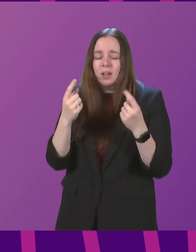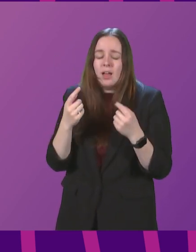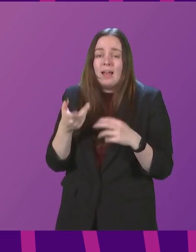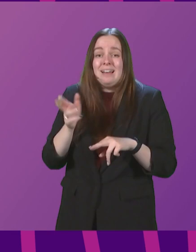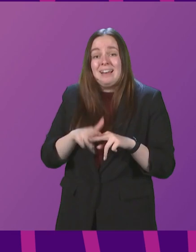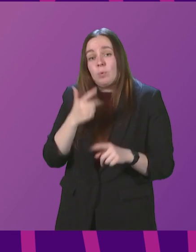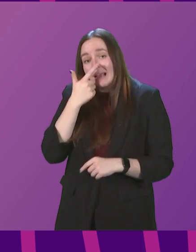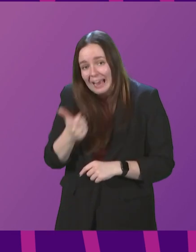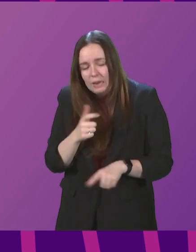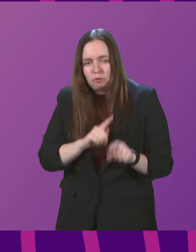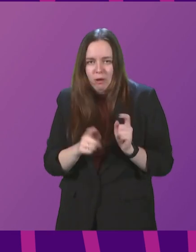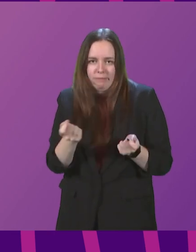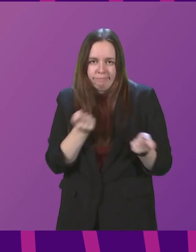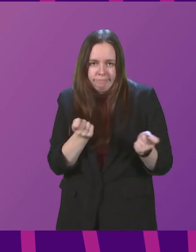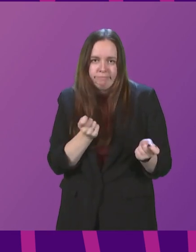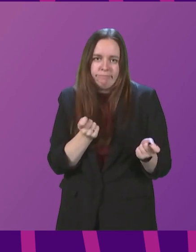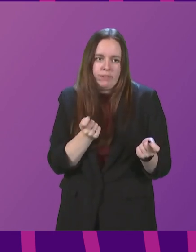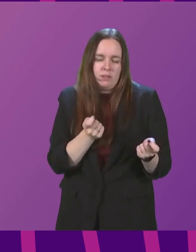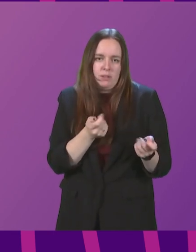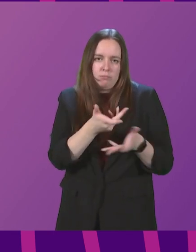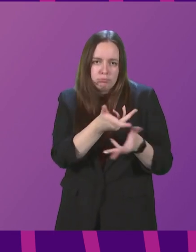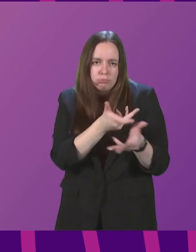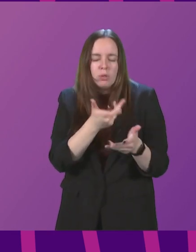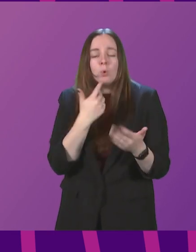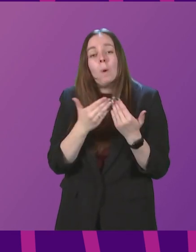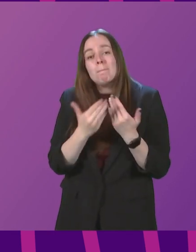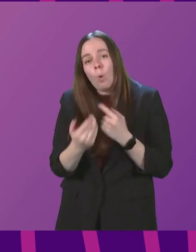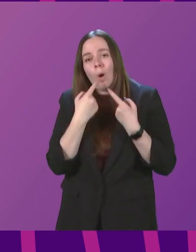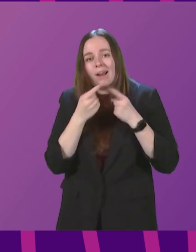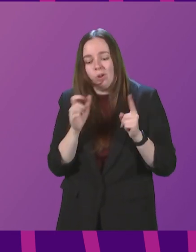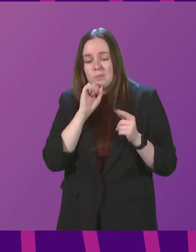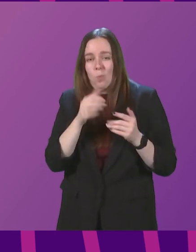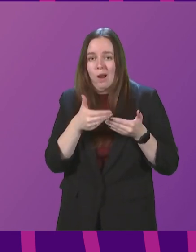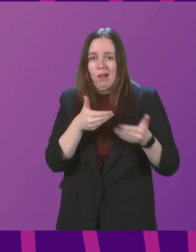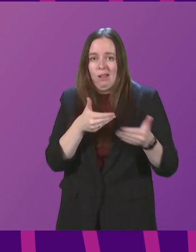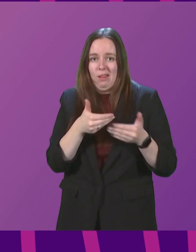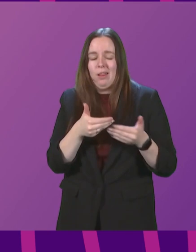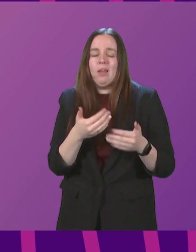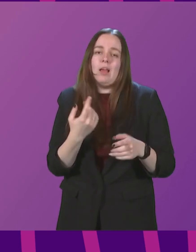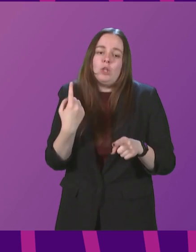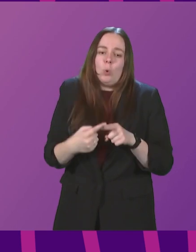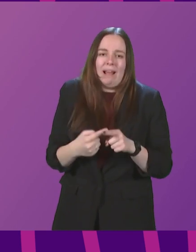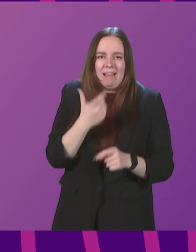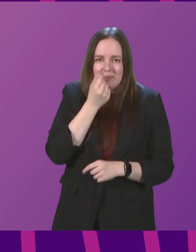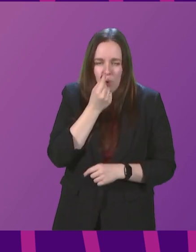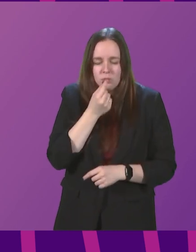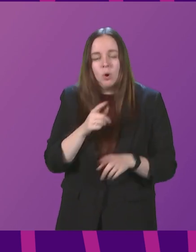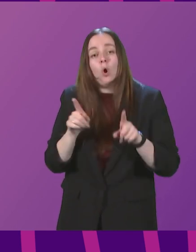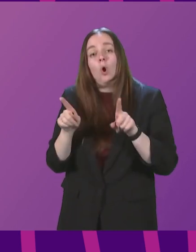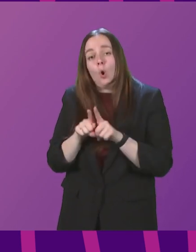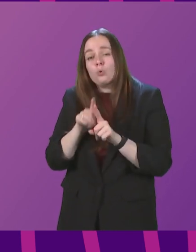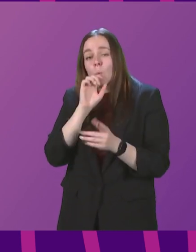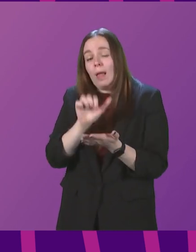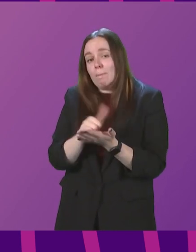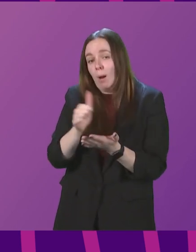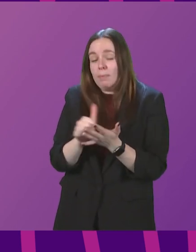to address and respond to, so further announcements will be made in due course and as quickly as possible. We will also publish,